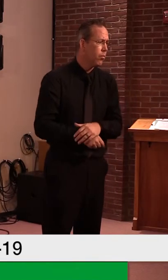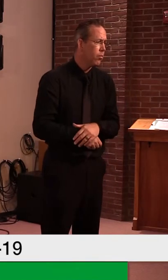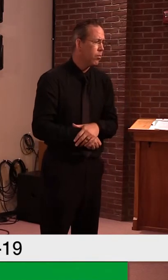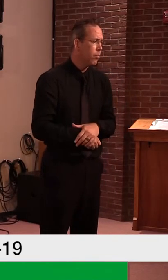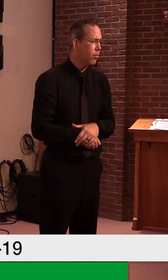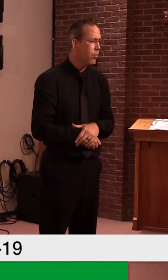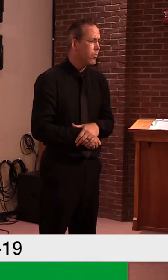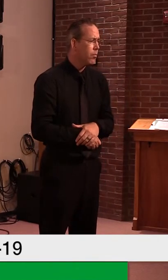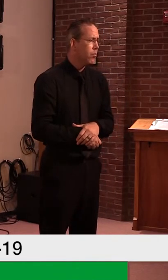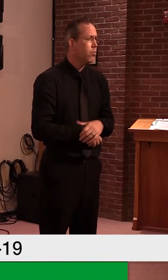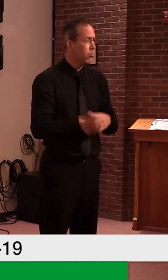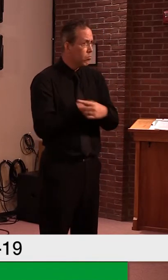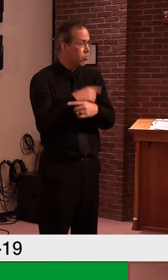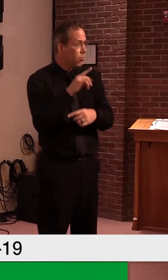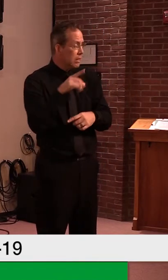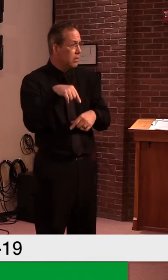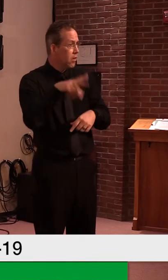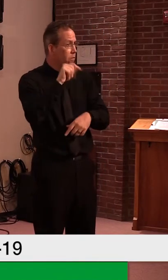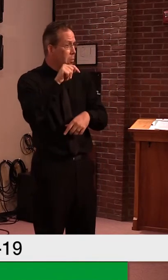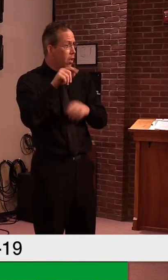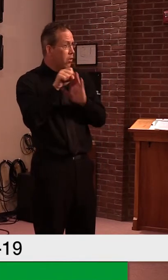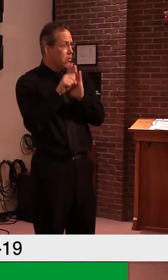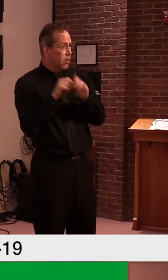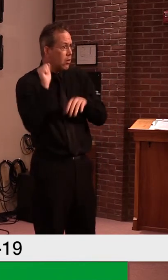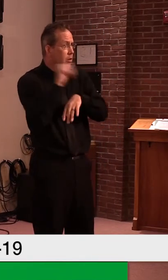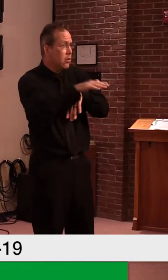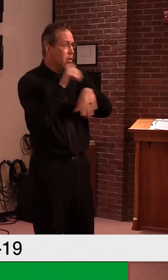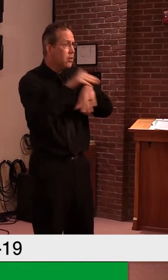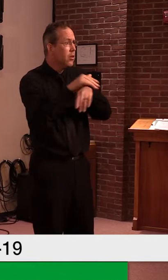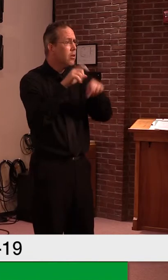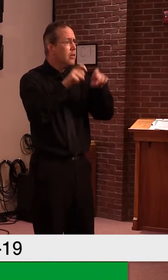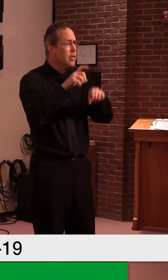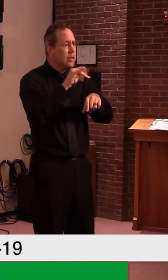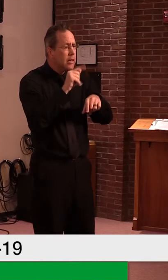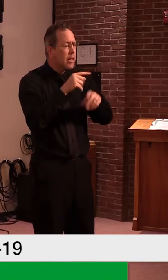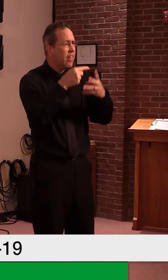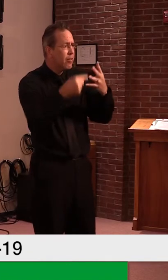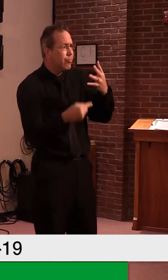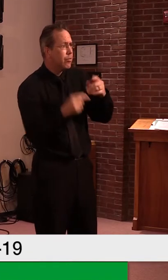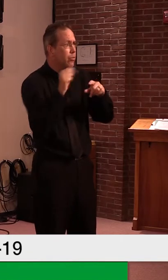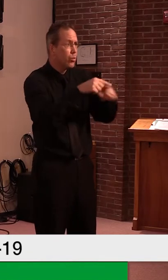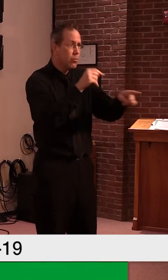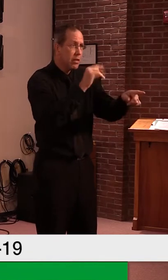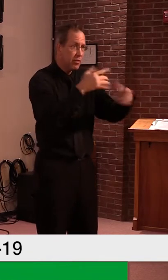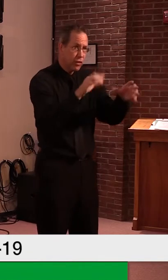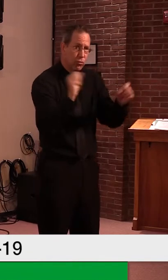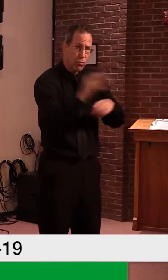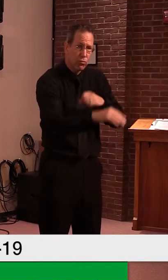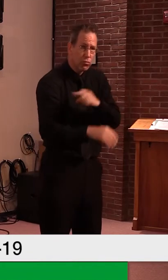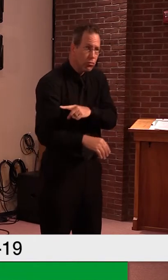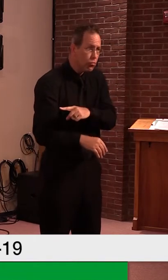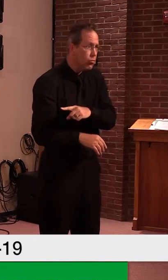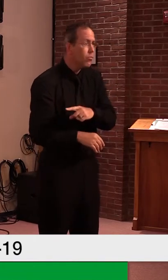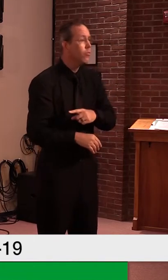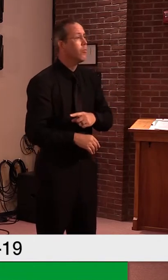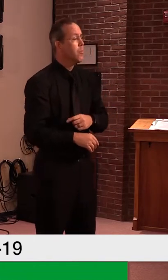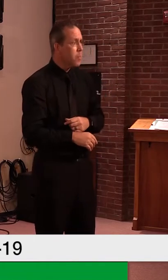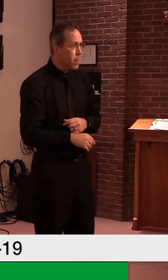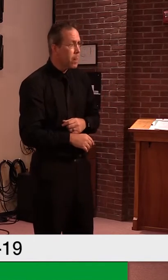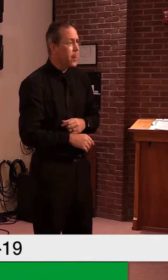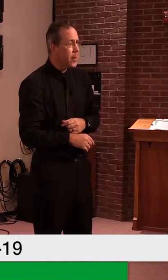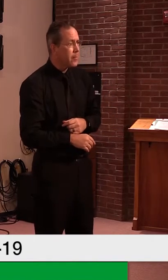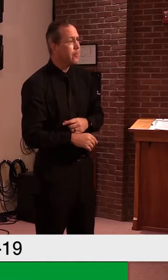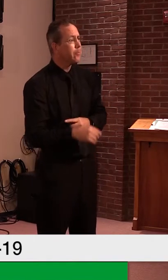We're, we're, we're looking, we've done the initial tests, um, and then we're going to do the protocol